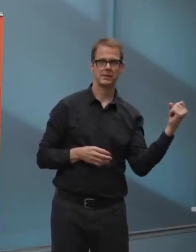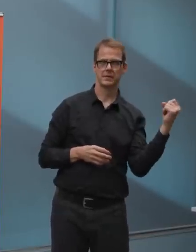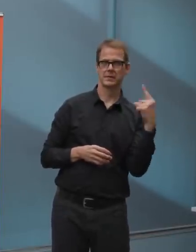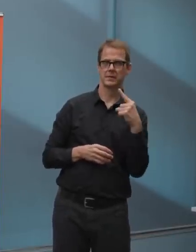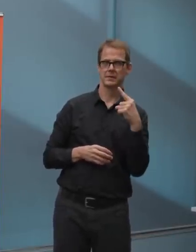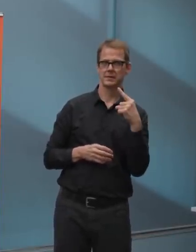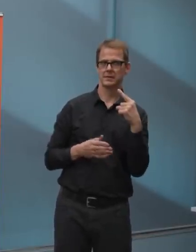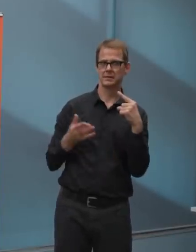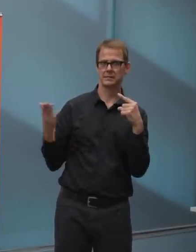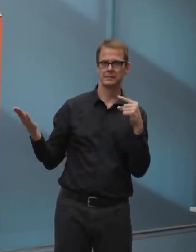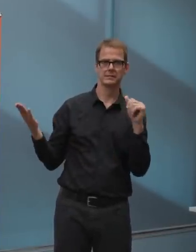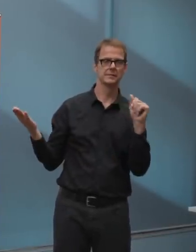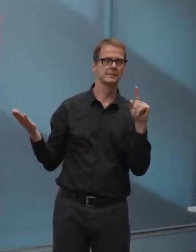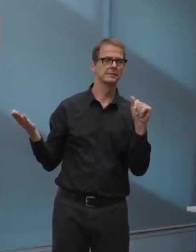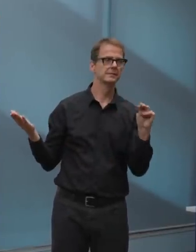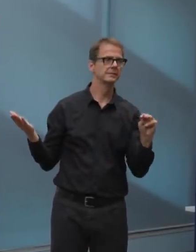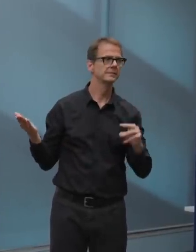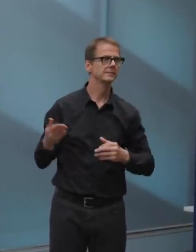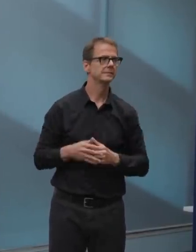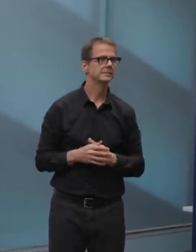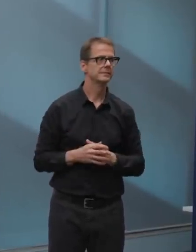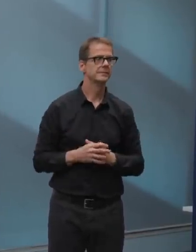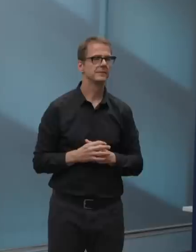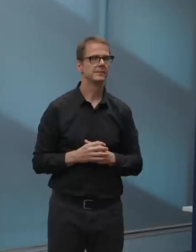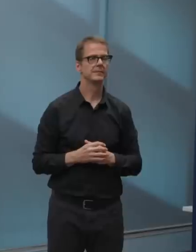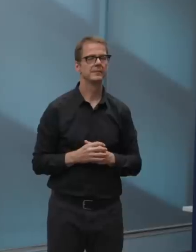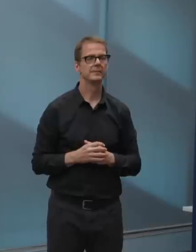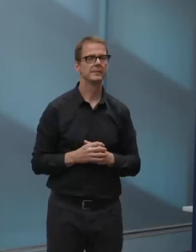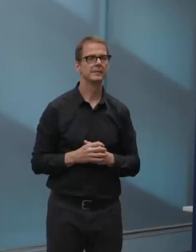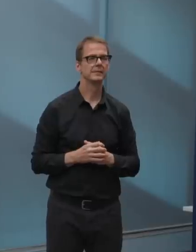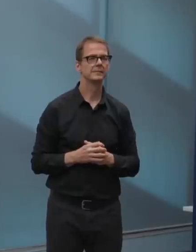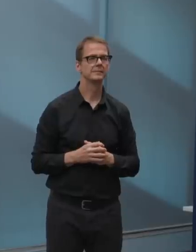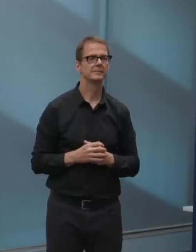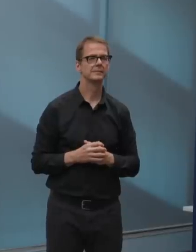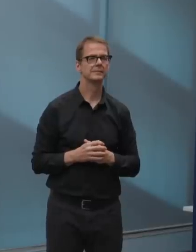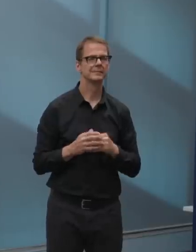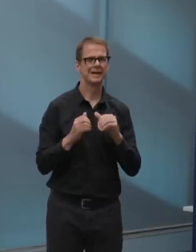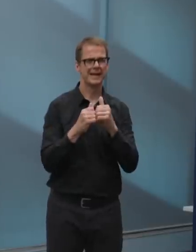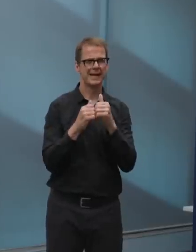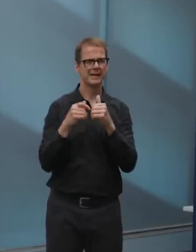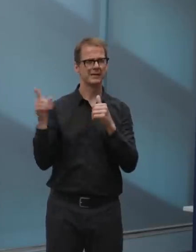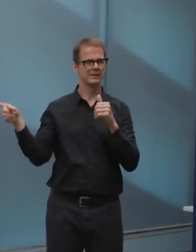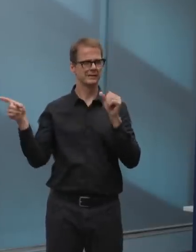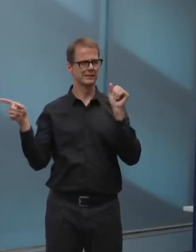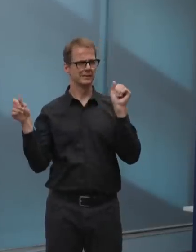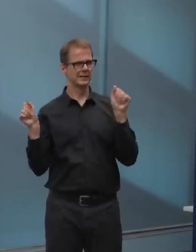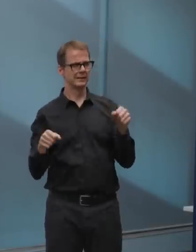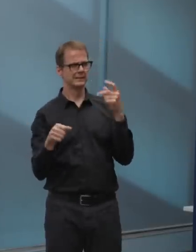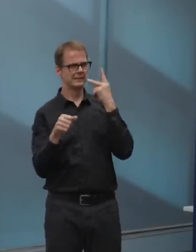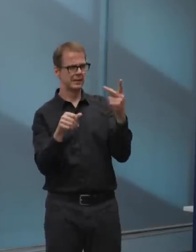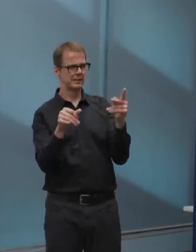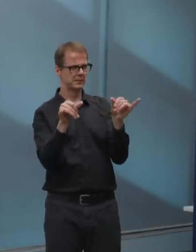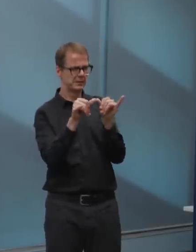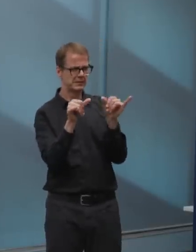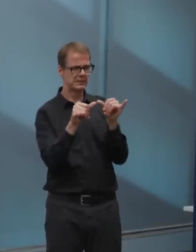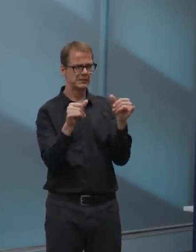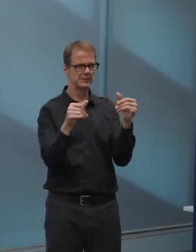measure compliance, um, in these new, uh, openings of planning?